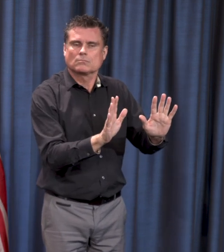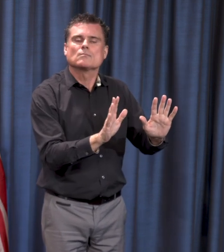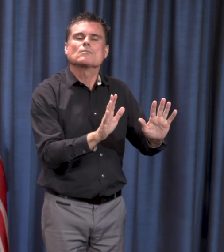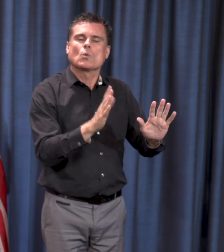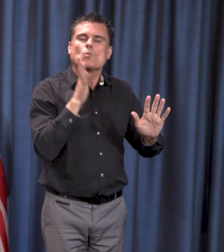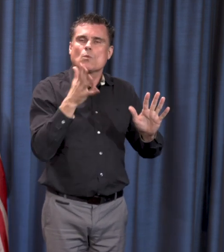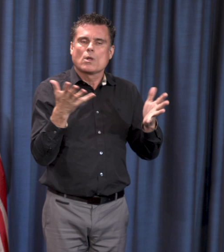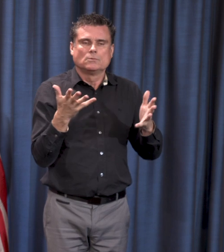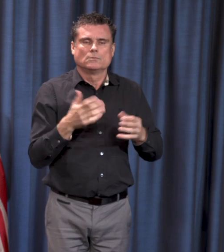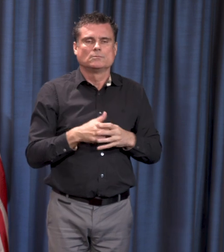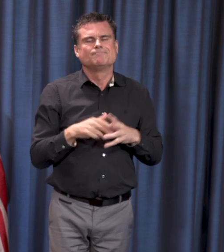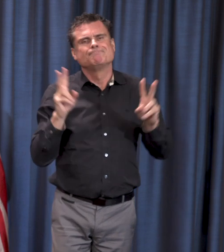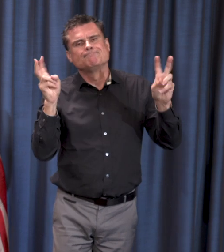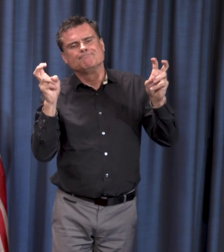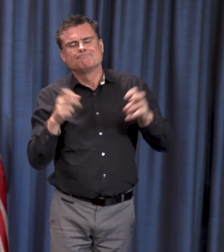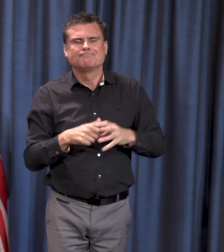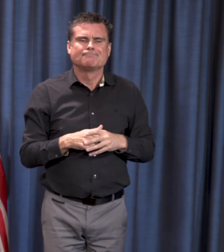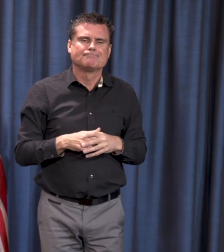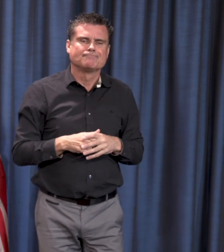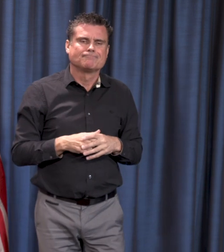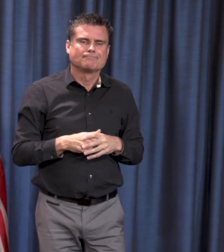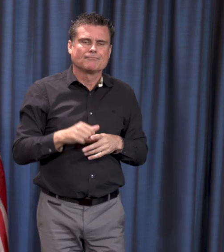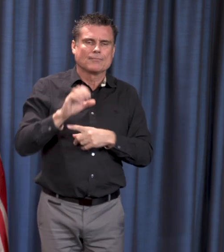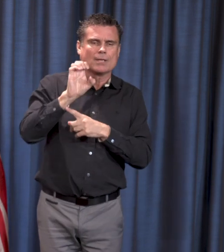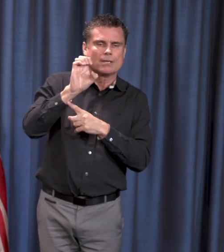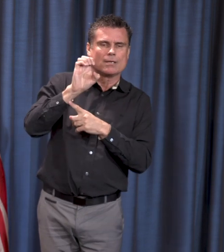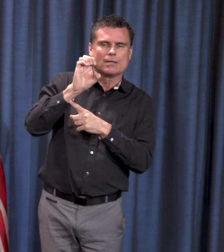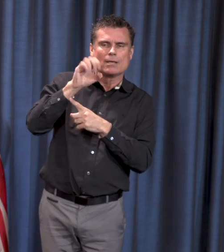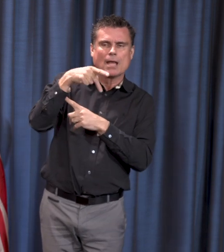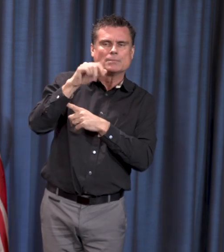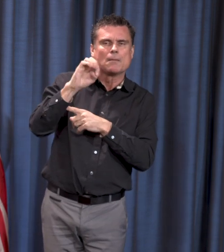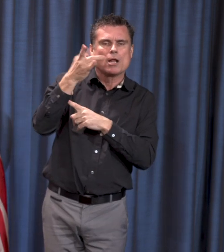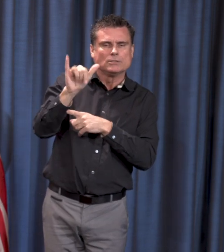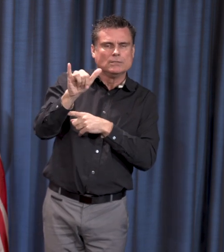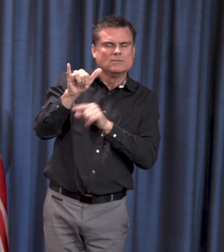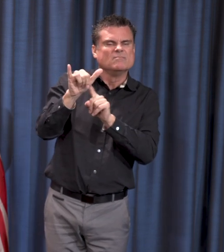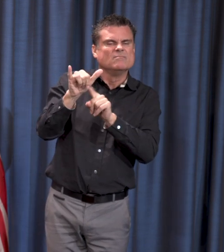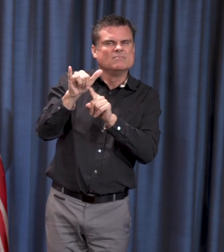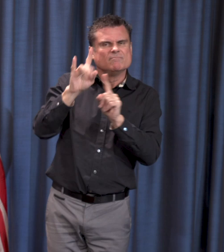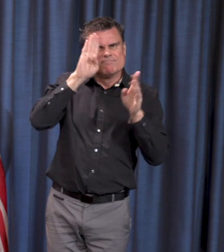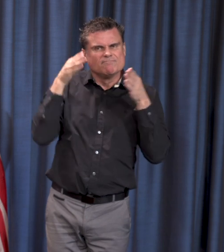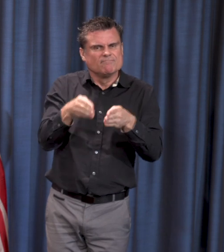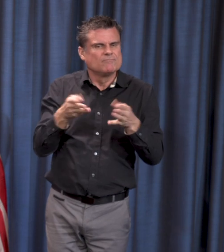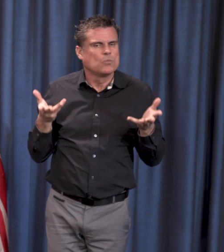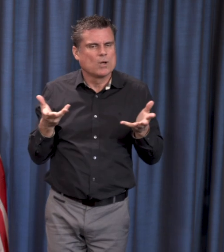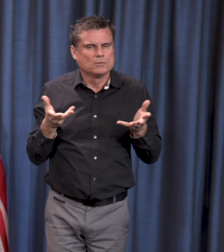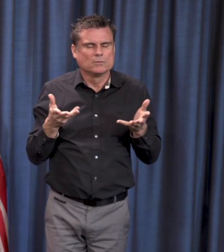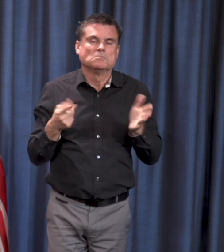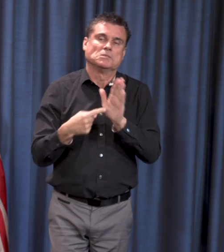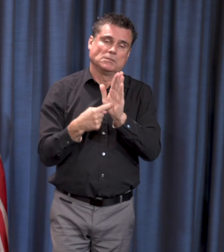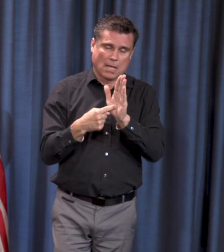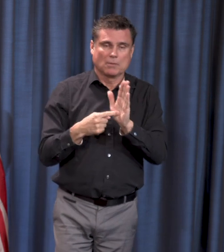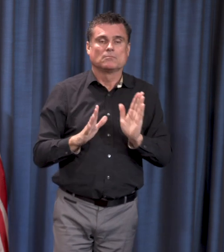what we call epidemiologic linked cases as well. So if I'm in a family, for example, and one person in the